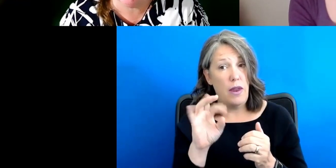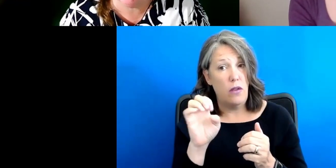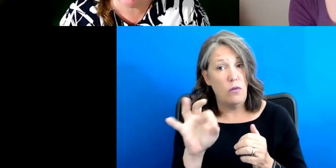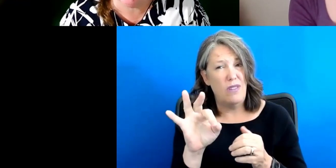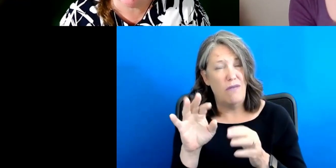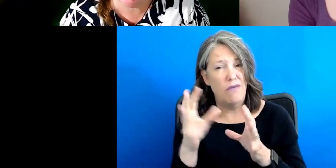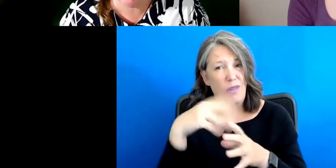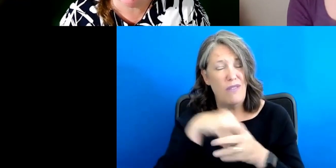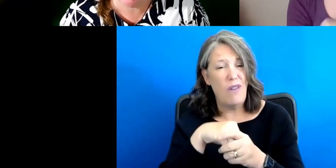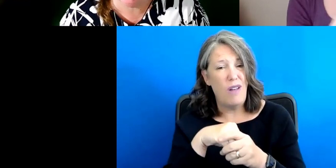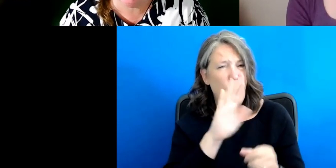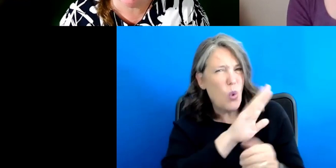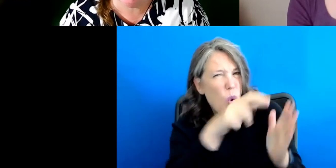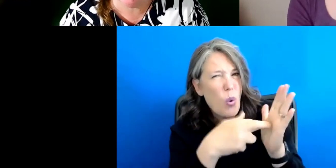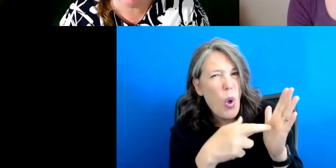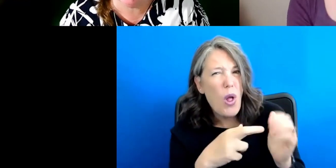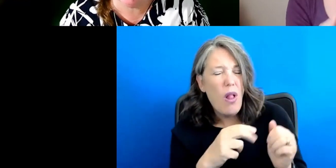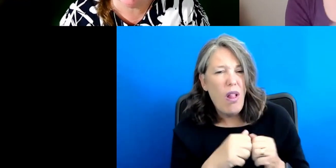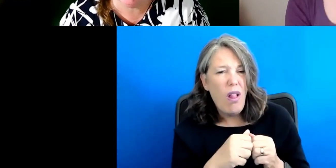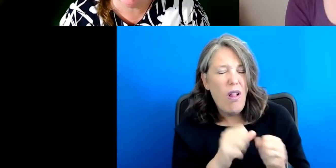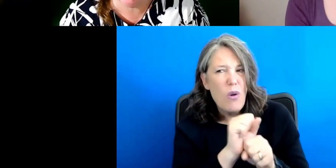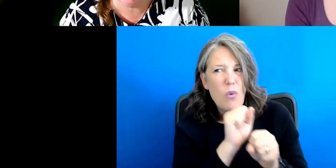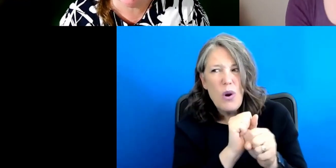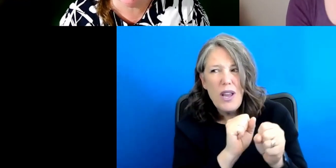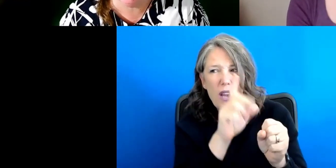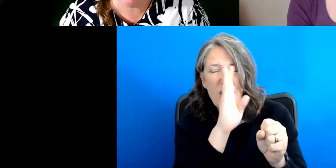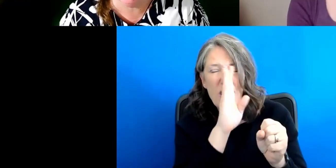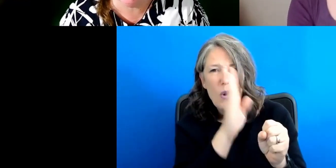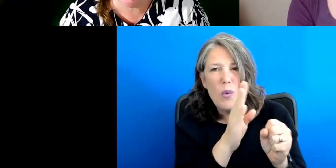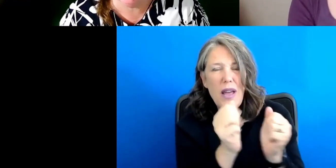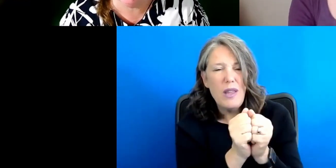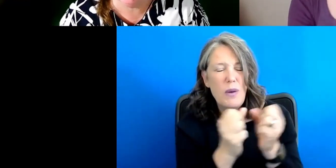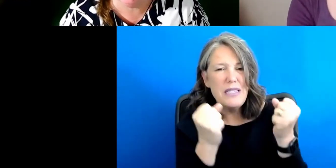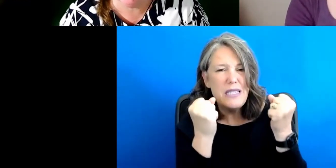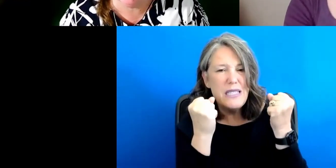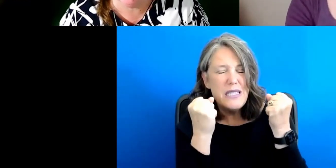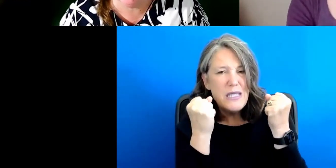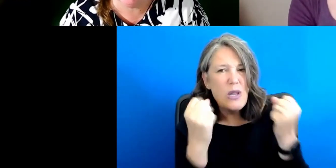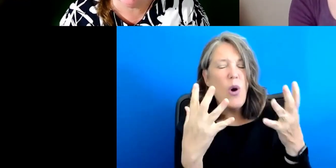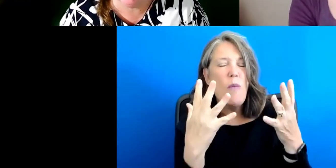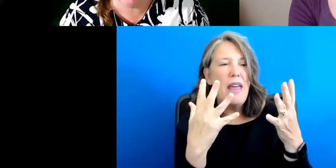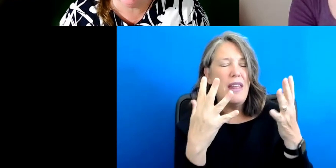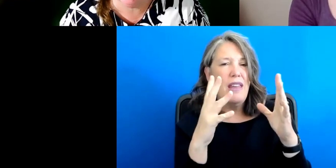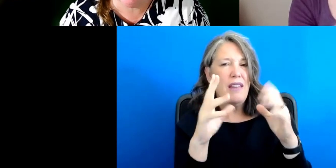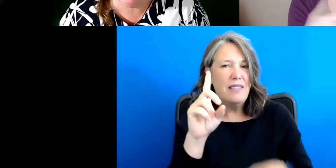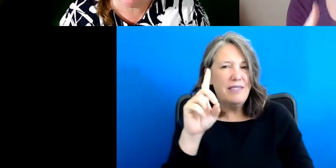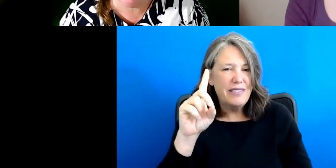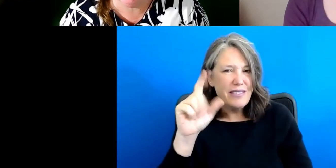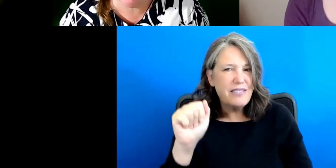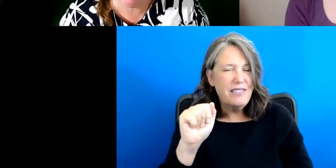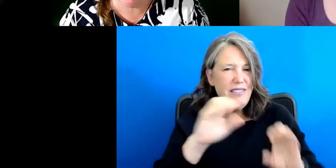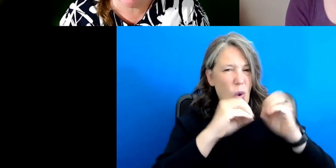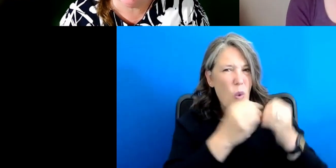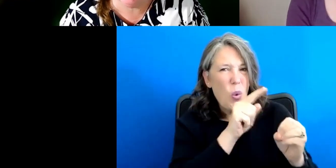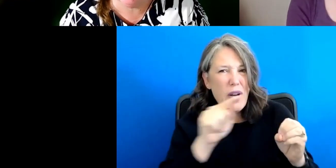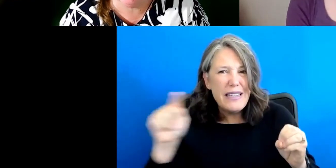role, uh, UCEDD's role working directly with so many, um, disability, uh, organizations